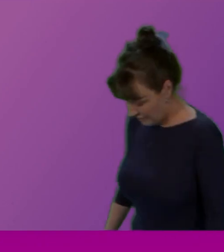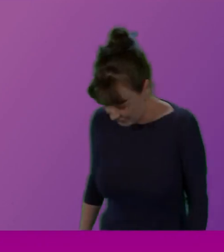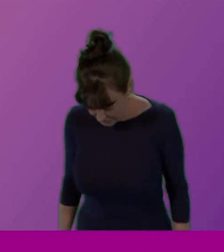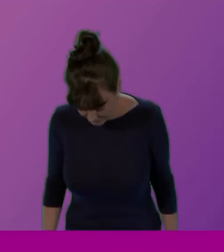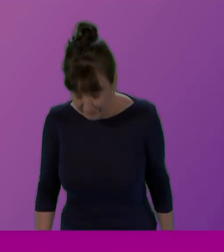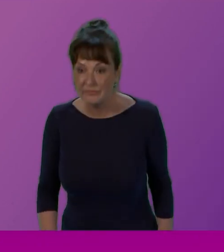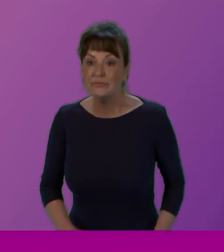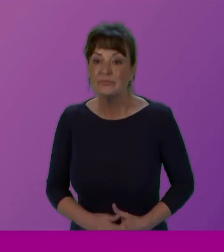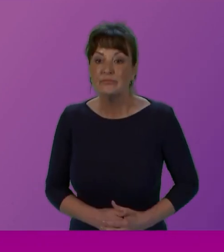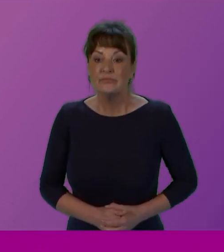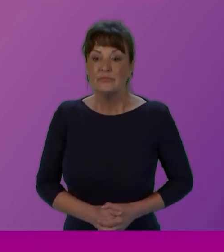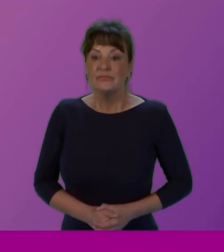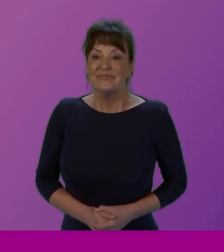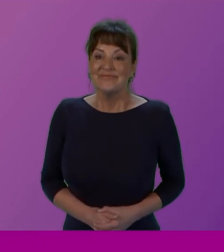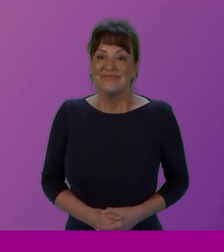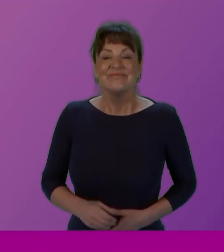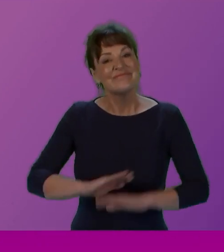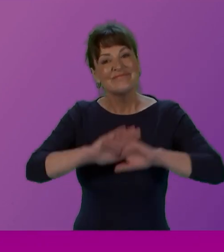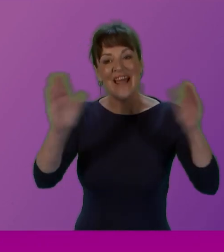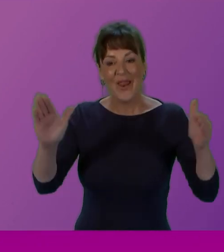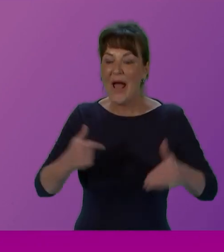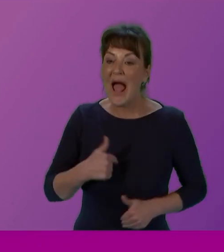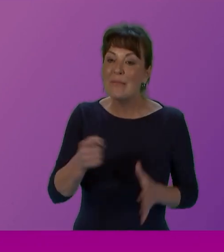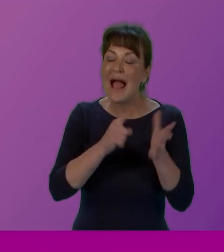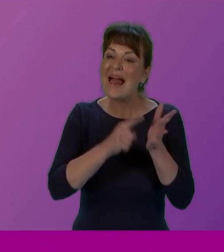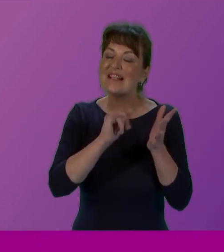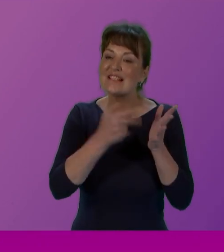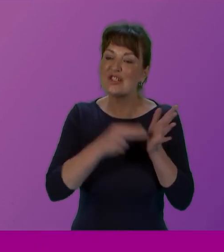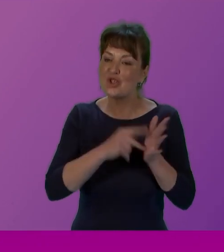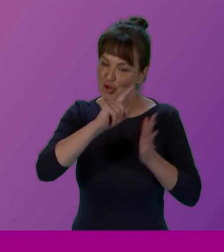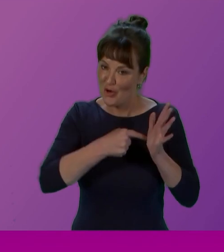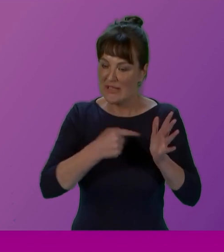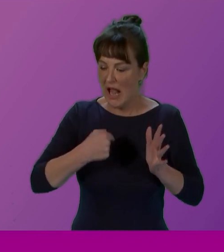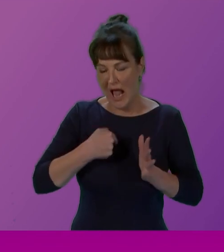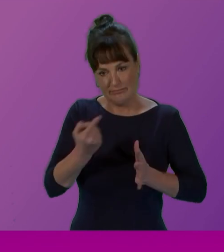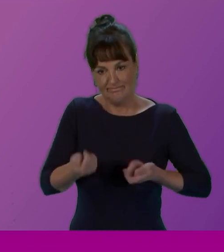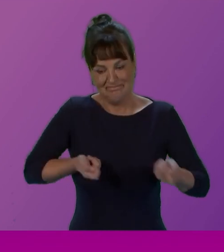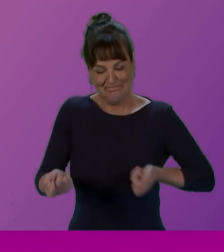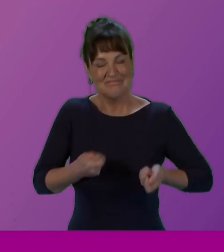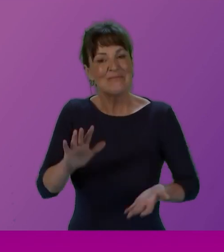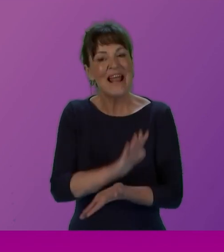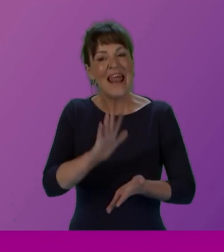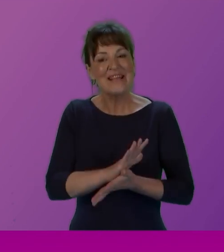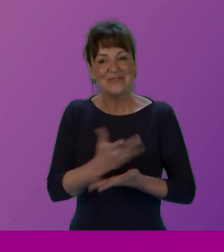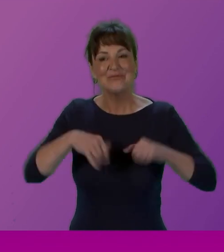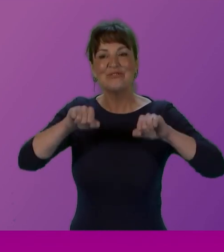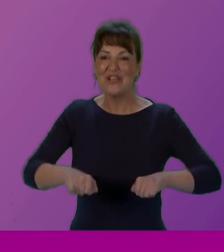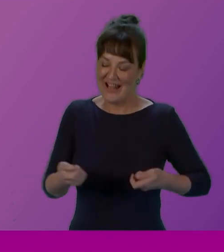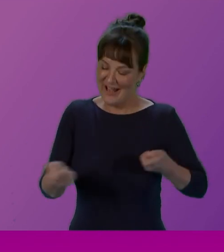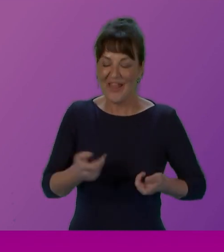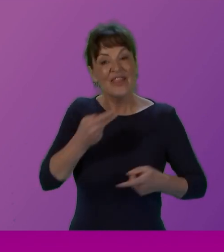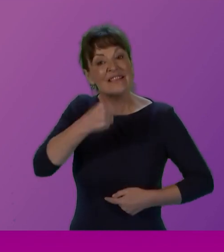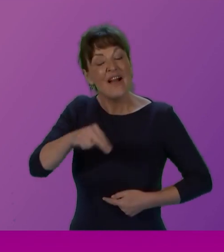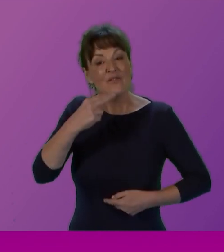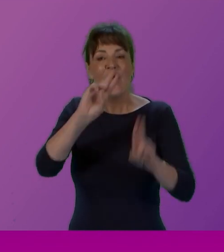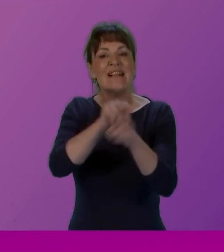and as presiding officer of the Scottish Parliament, I'm delighted to be chairing this afternoon's International Women's